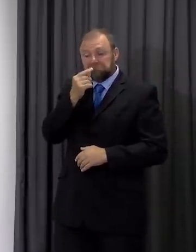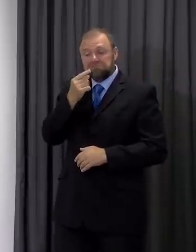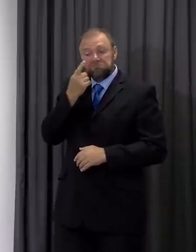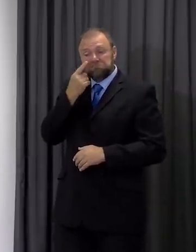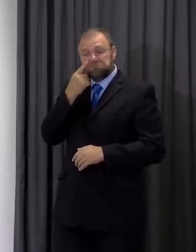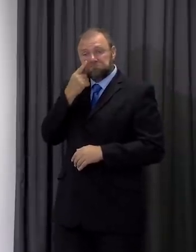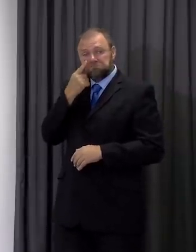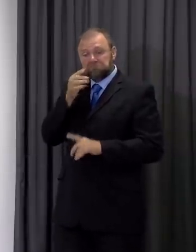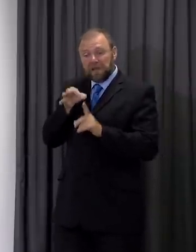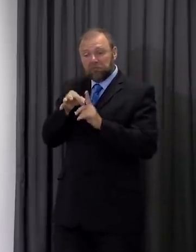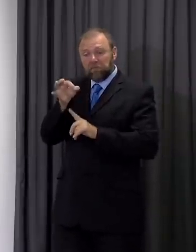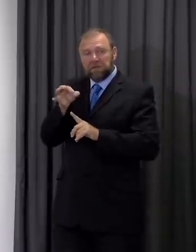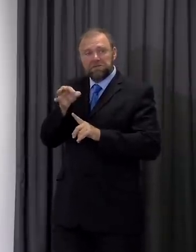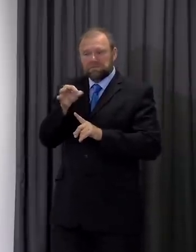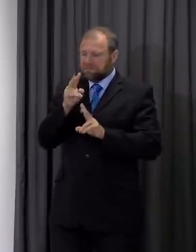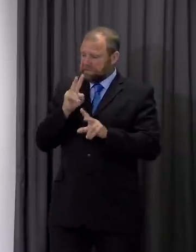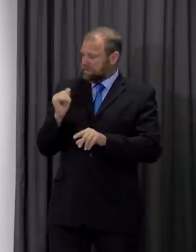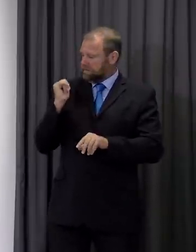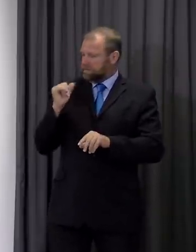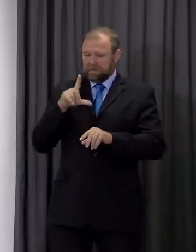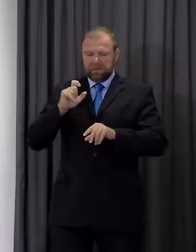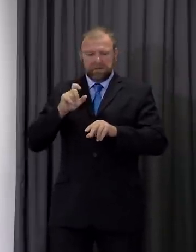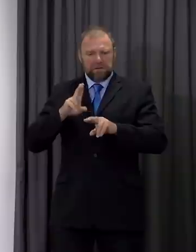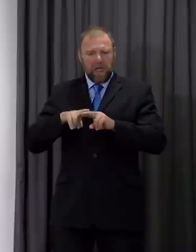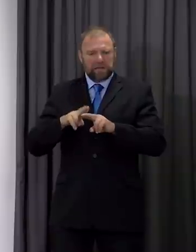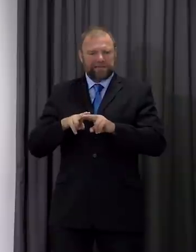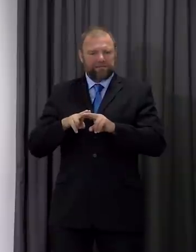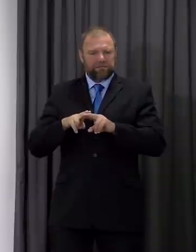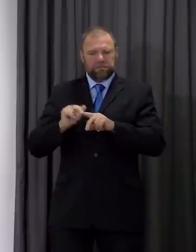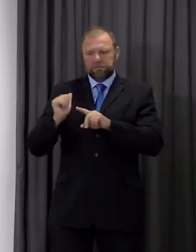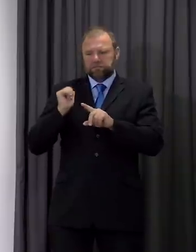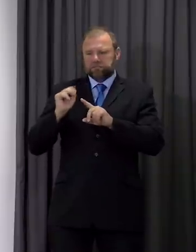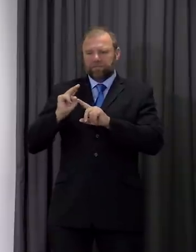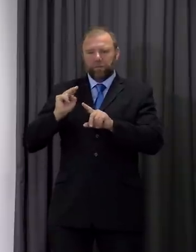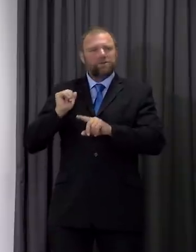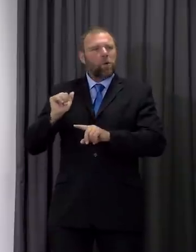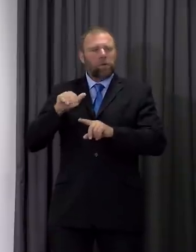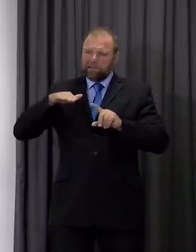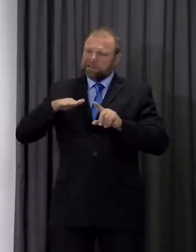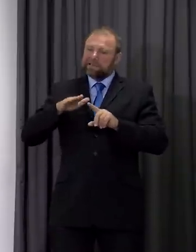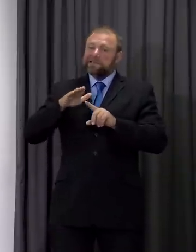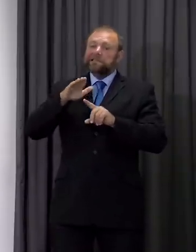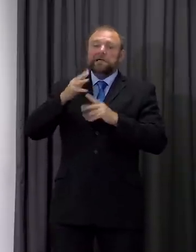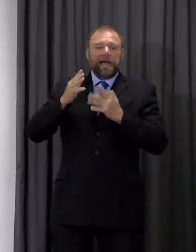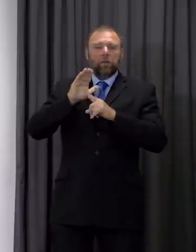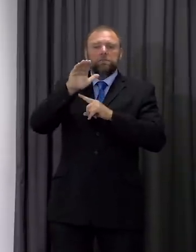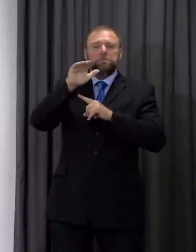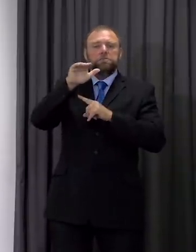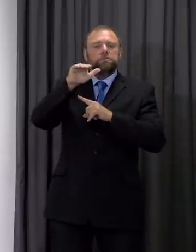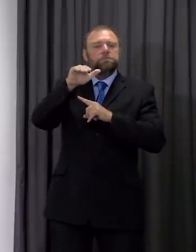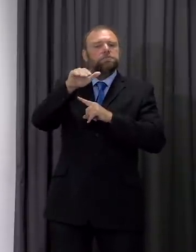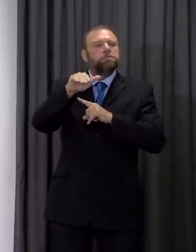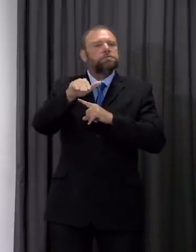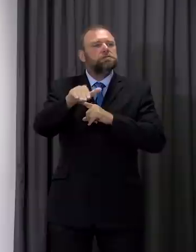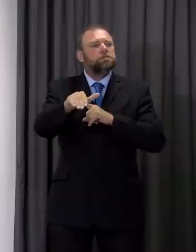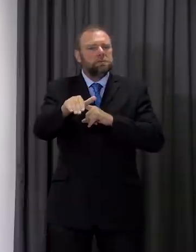a one-way escalator. We saw in Cardiff a few weeks ago, real concern. We've now seen reductions in the Cardiff figure. over the last couple of